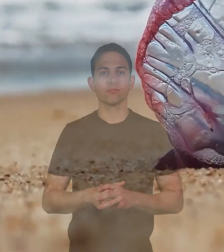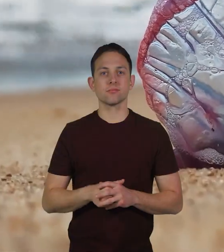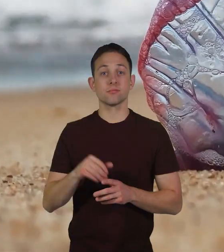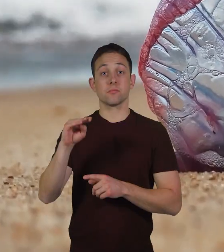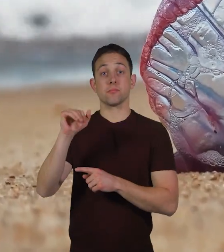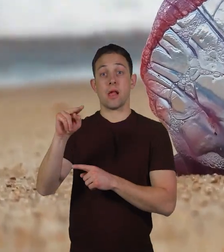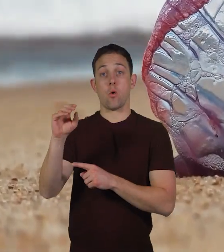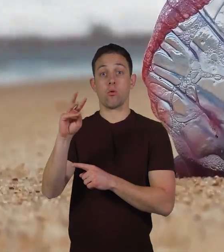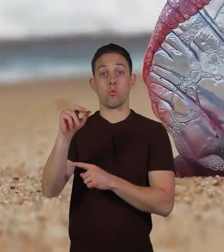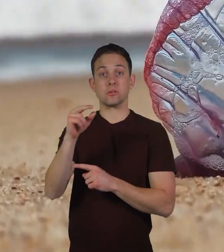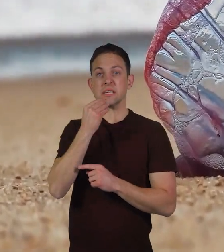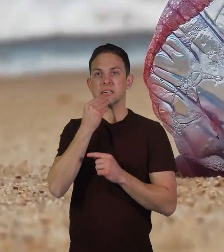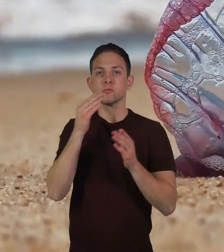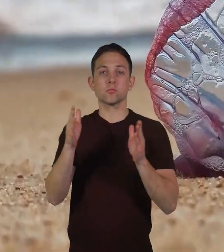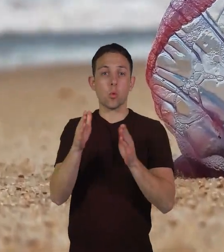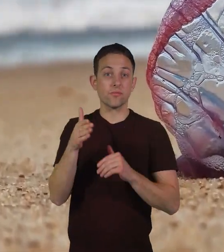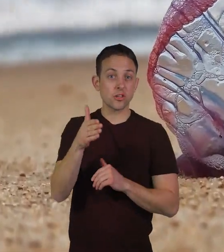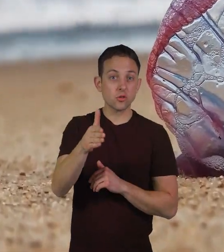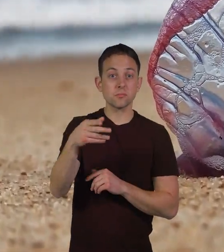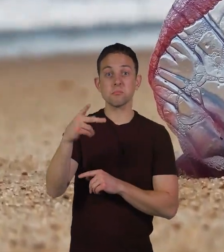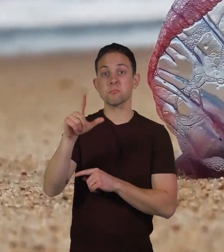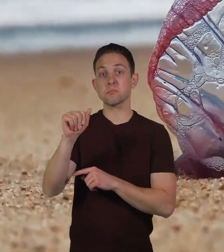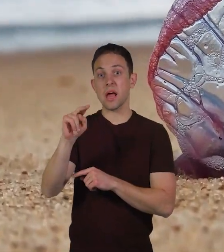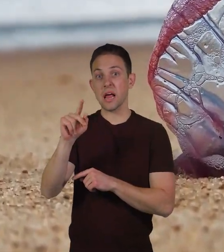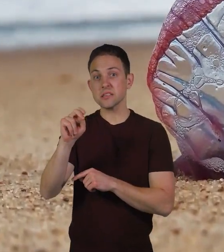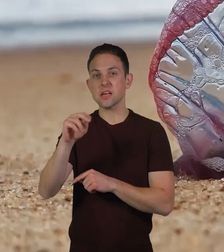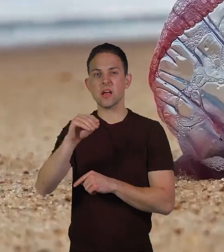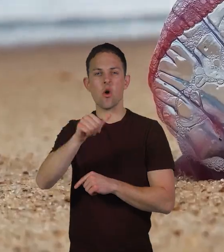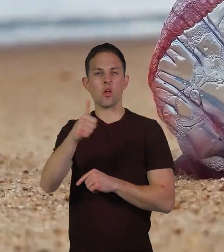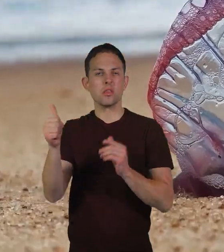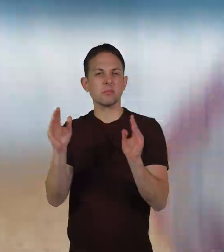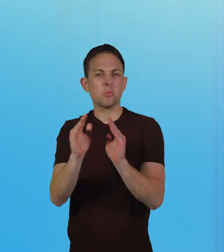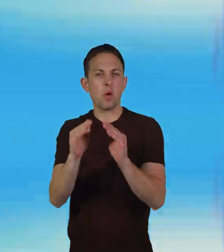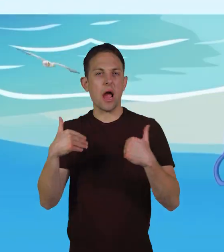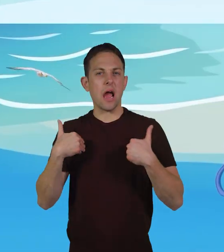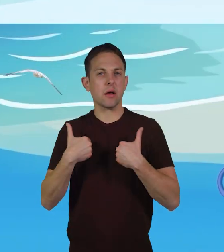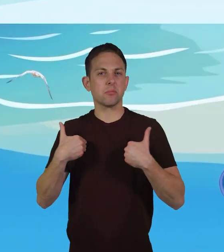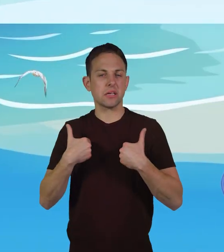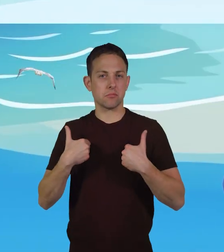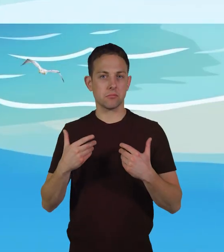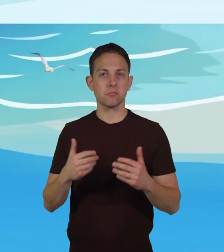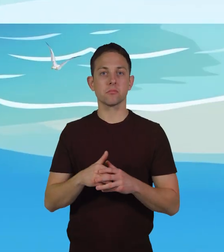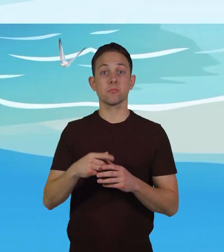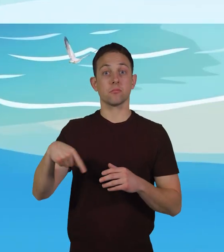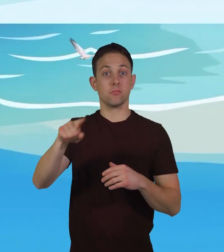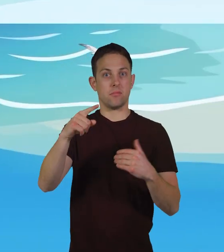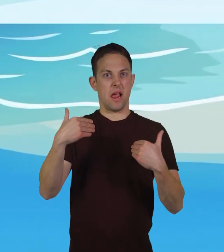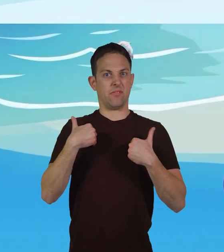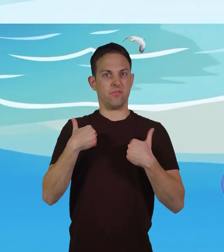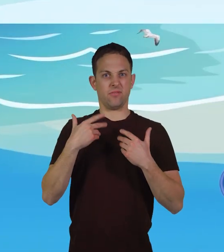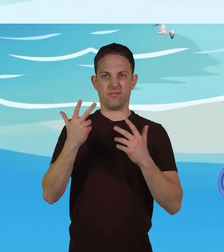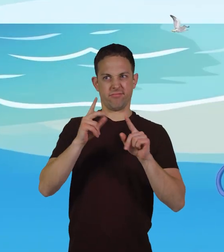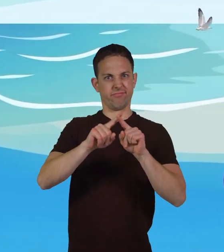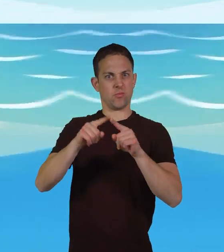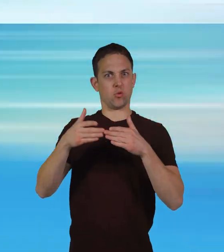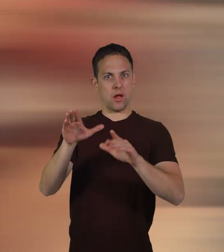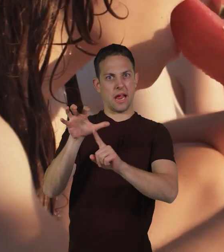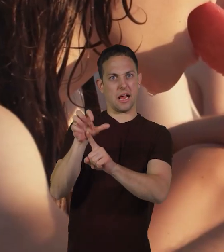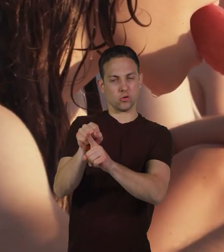Nanowars eat small fish, plankton, and other tiny sea creatures. And they have a distinctive way of catching their food. They do not